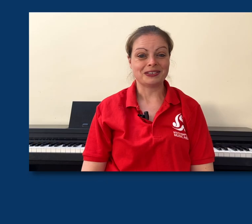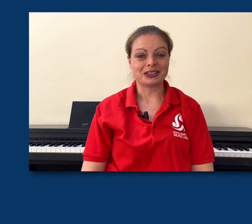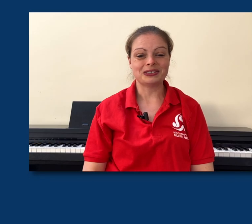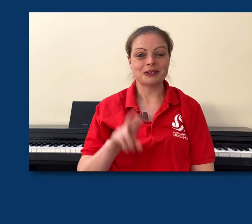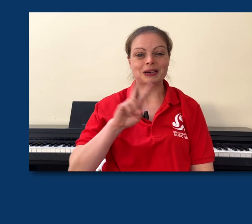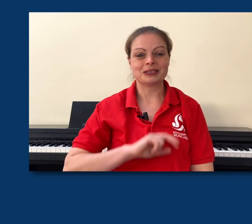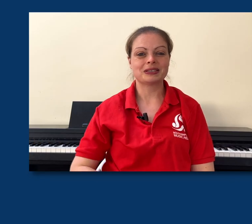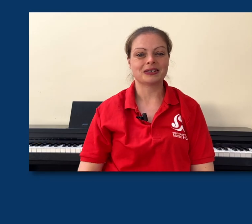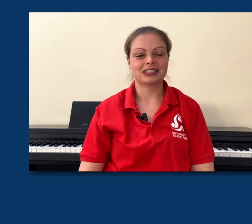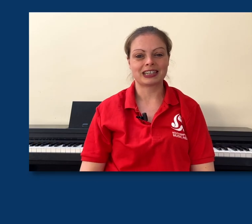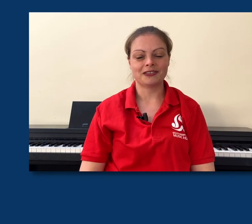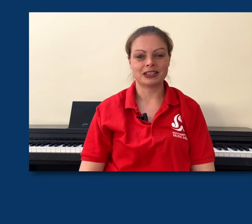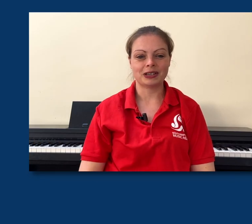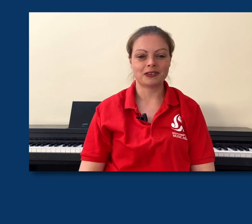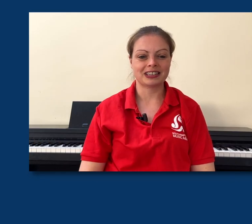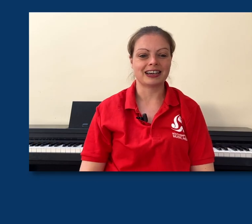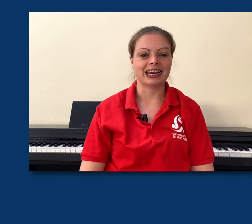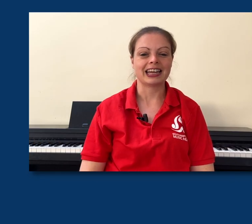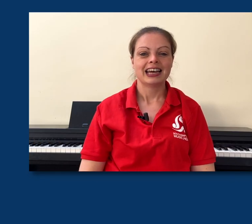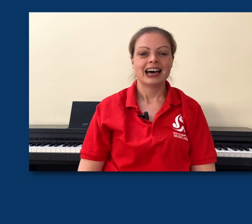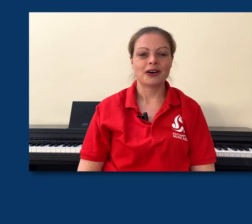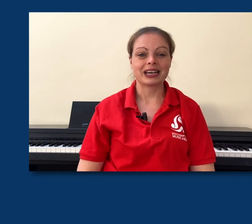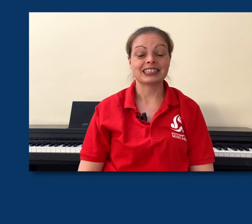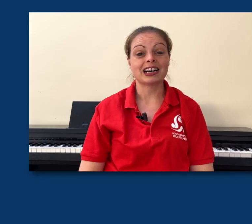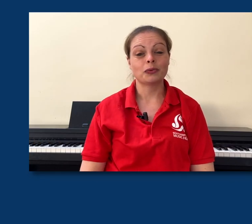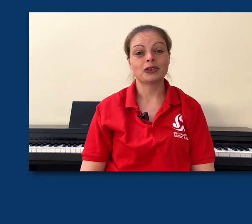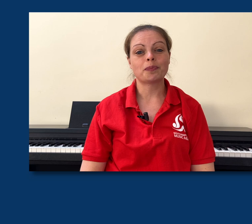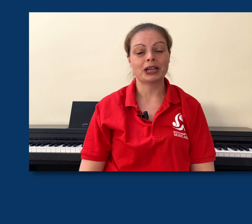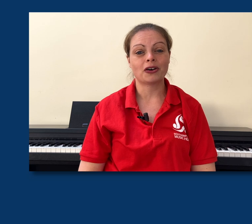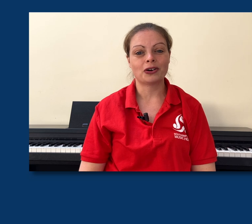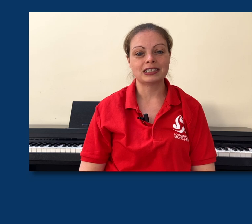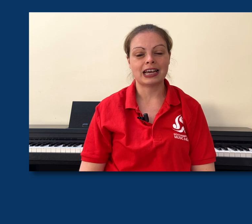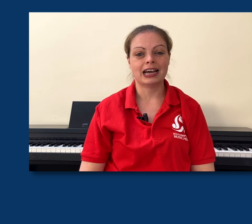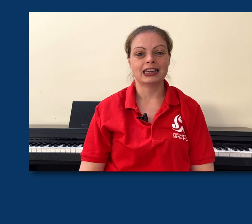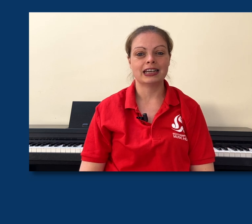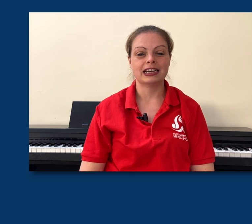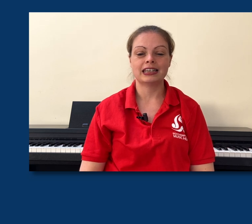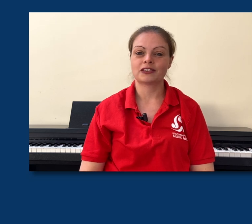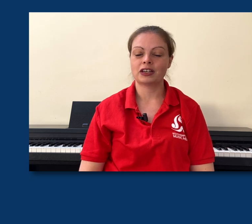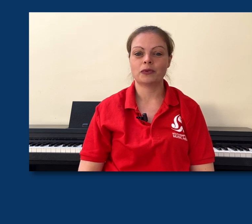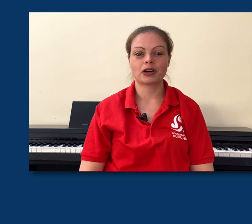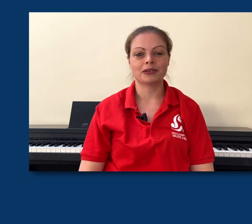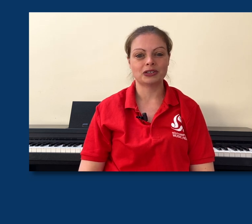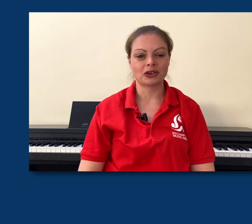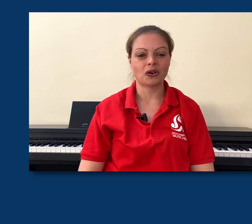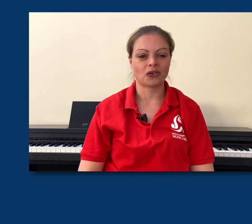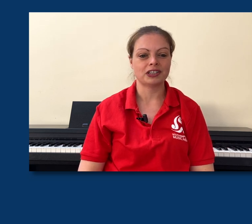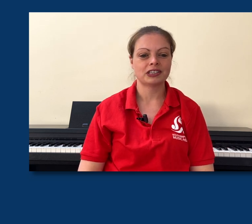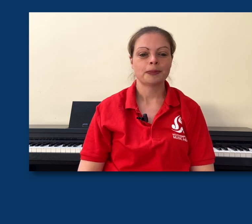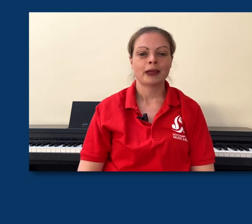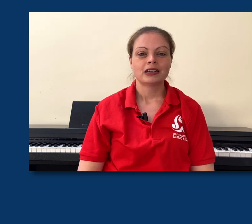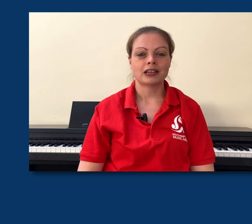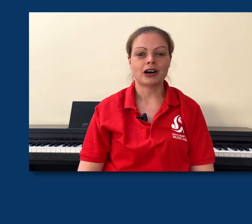Okay, so we've only got two parts of the song to look at for this week for the signing. We're going to start with the pre-chorus and then in the next video we'll go on to the